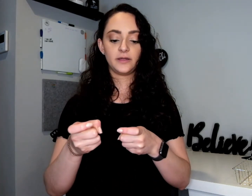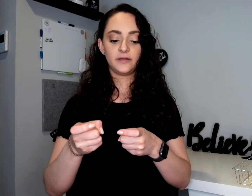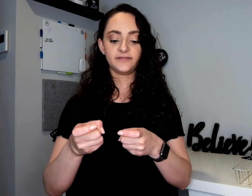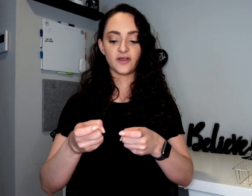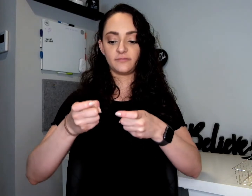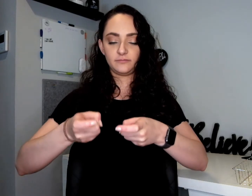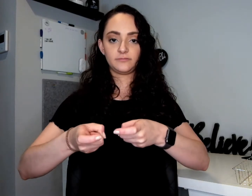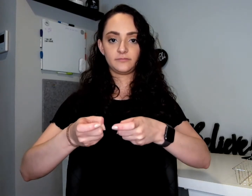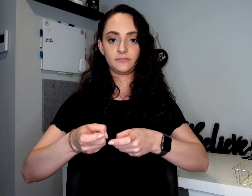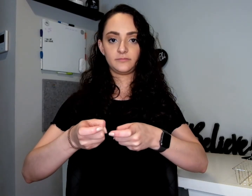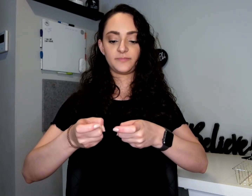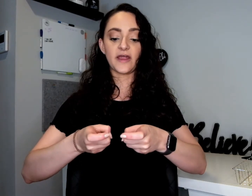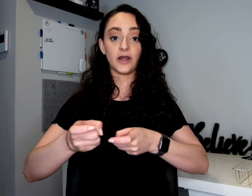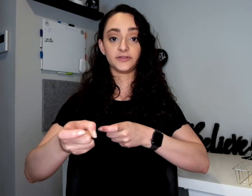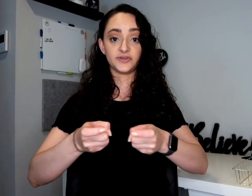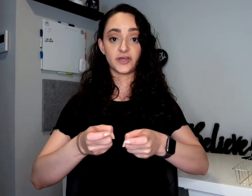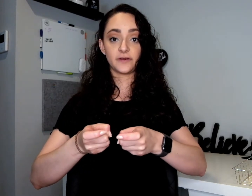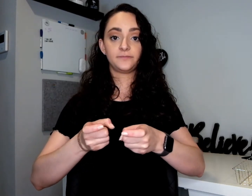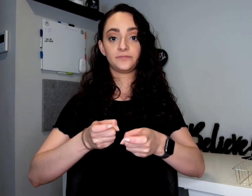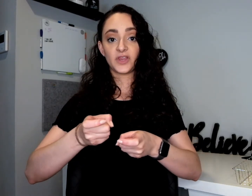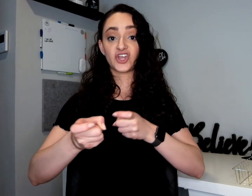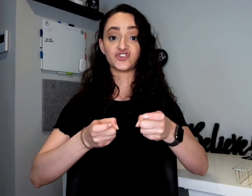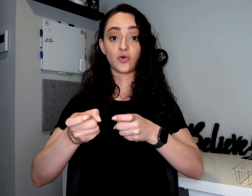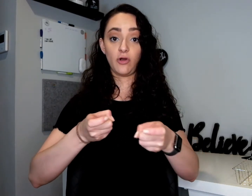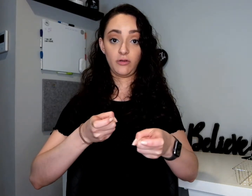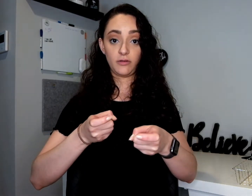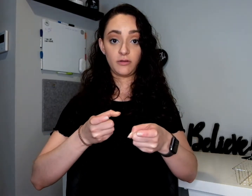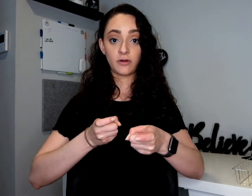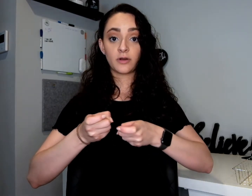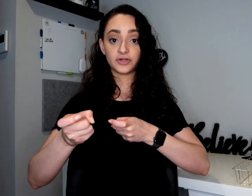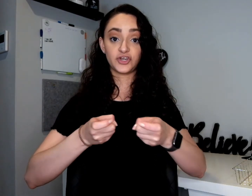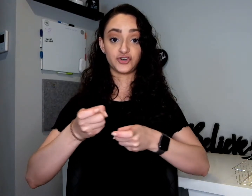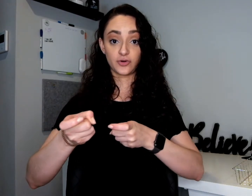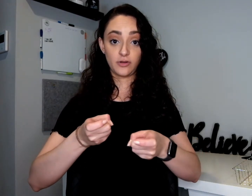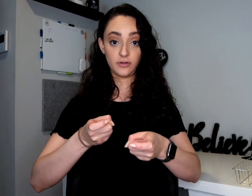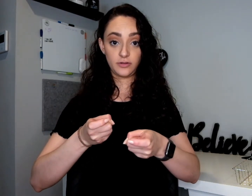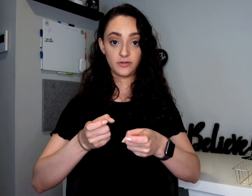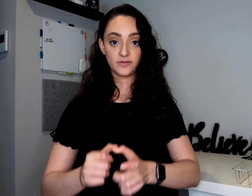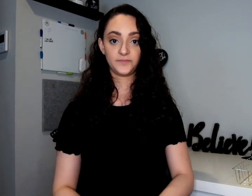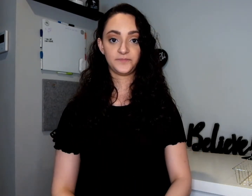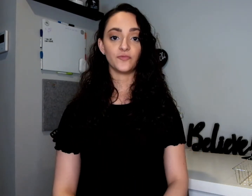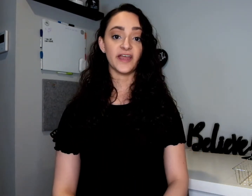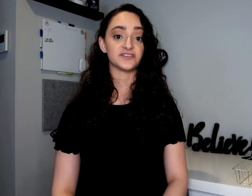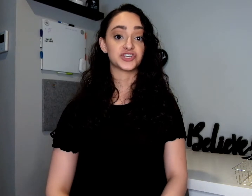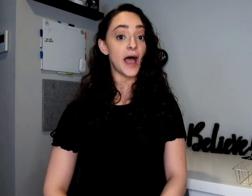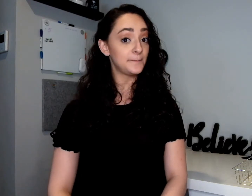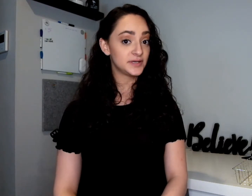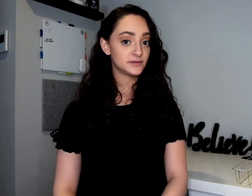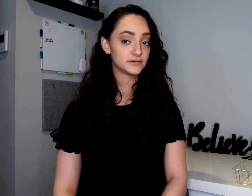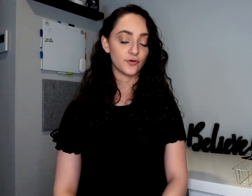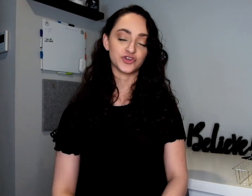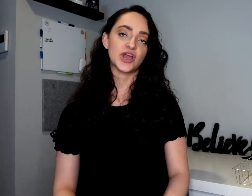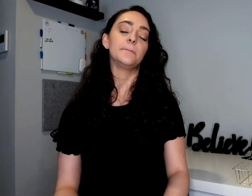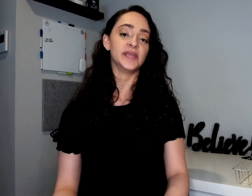They're parallel to each other. Control. Control. We have shop or shopping.